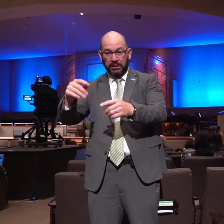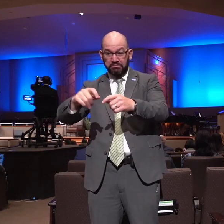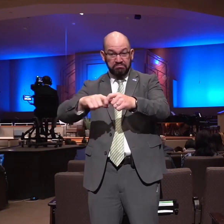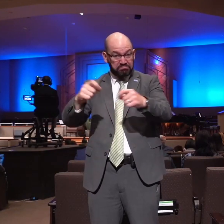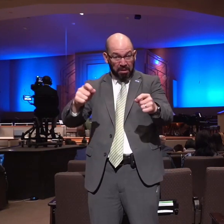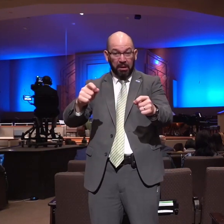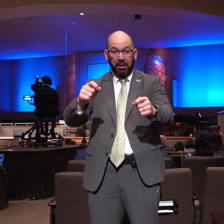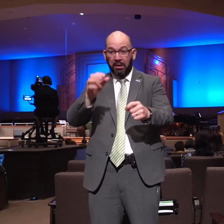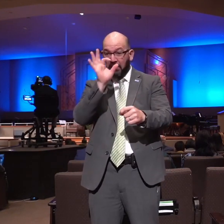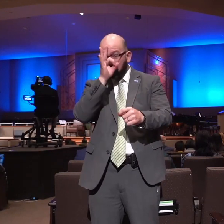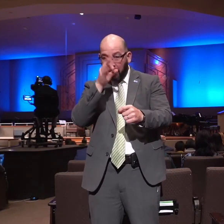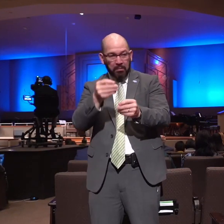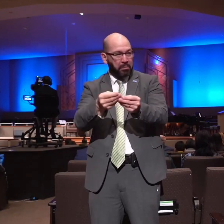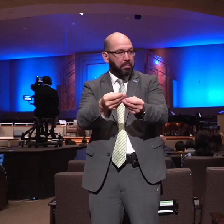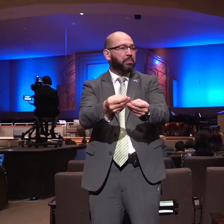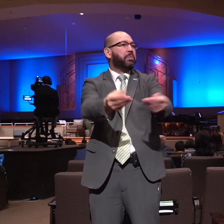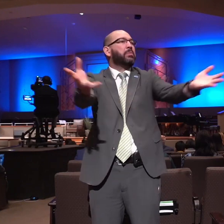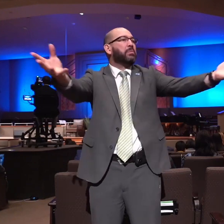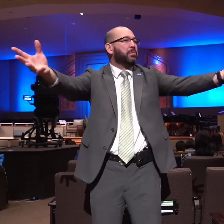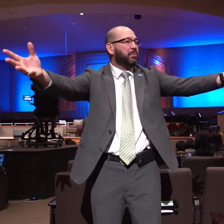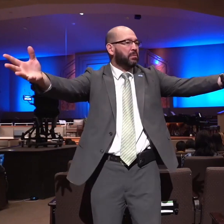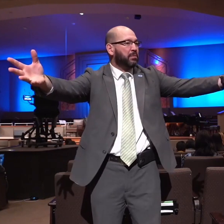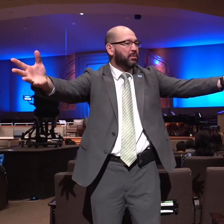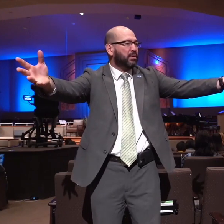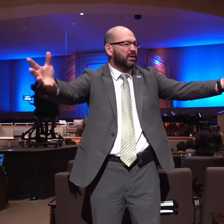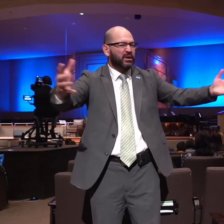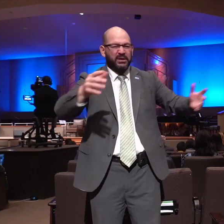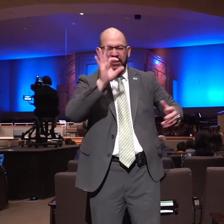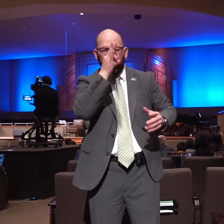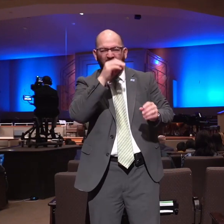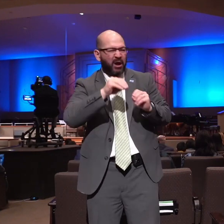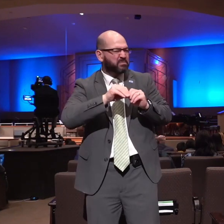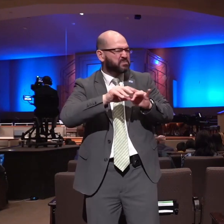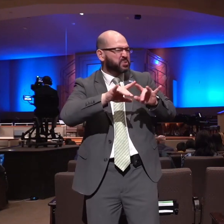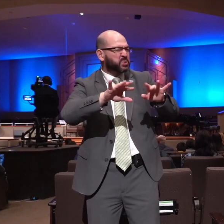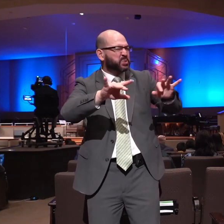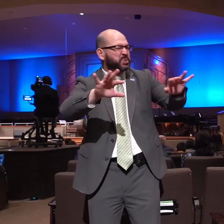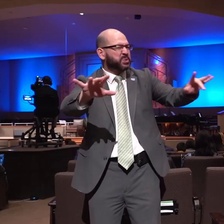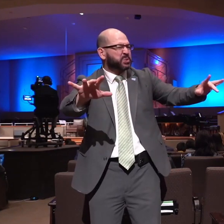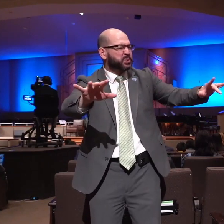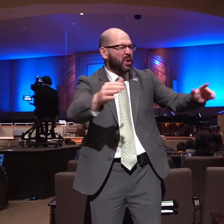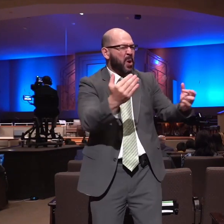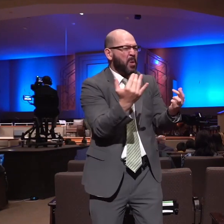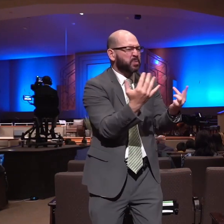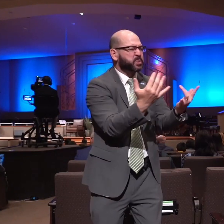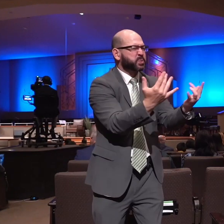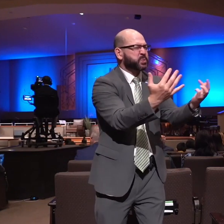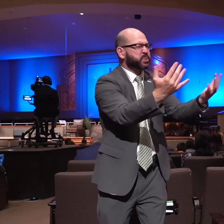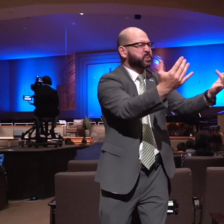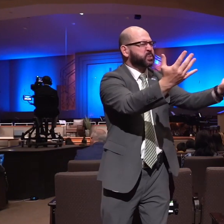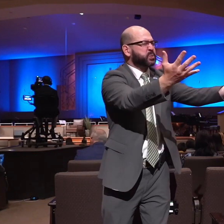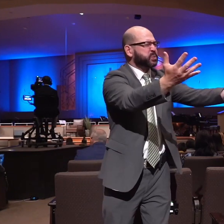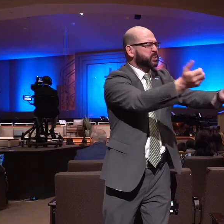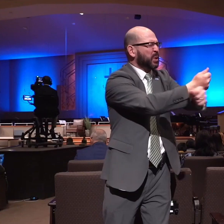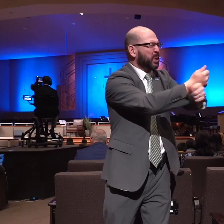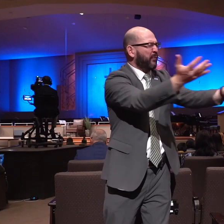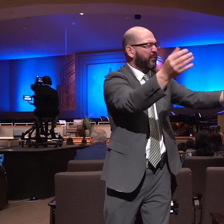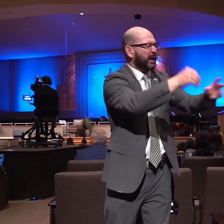brands on fire he let them go into the standing corn of the philistines and burnt up both the shocks and also the standing corn with the